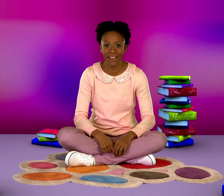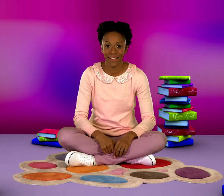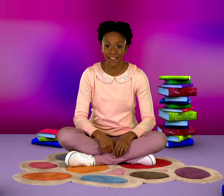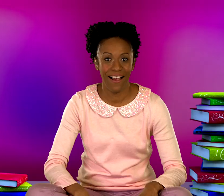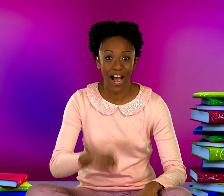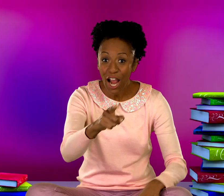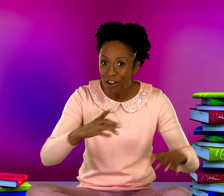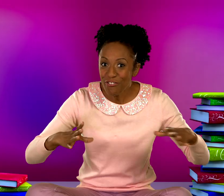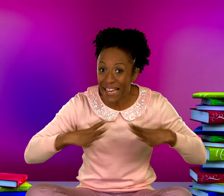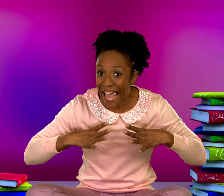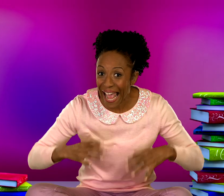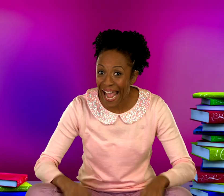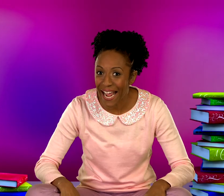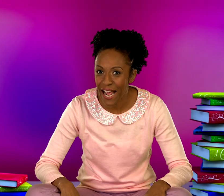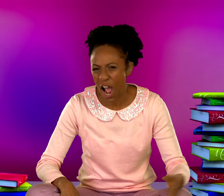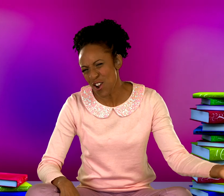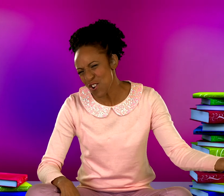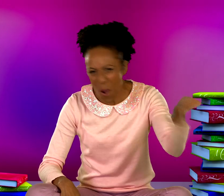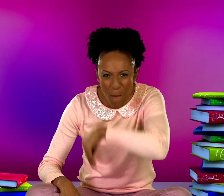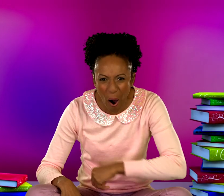Are you ready? Come on!